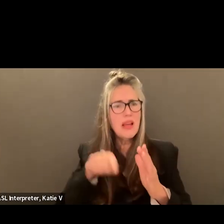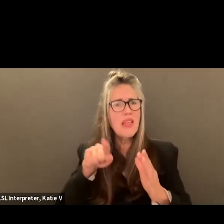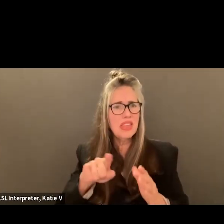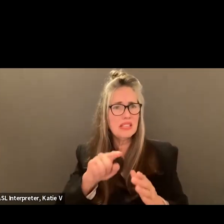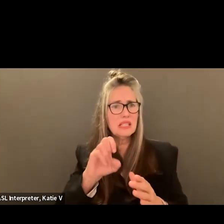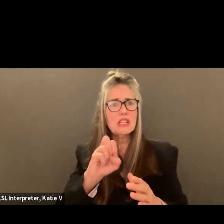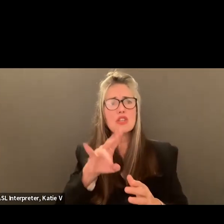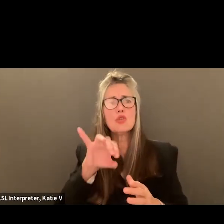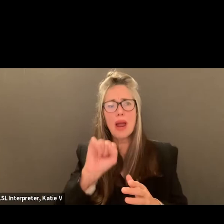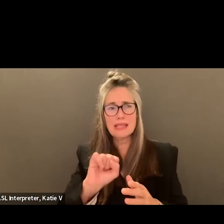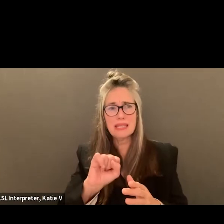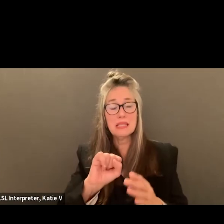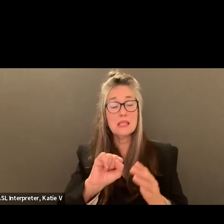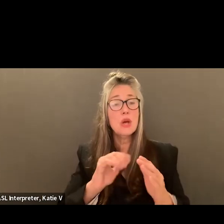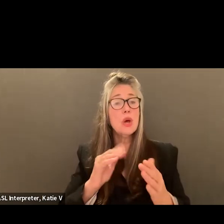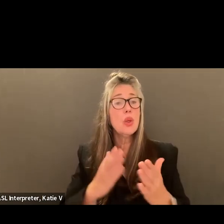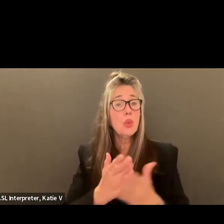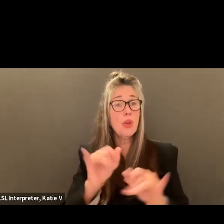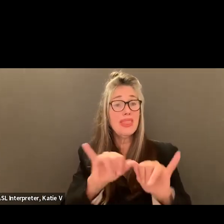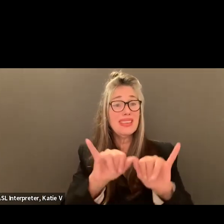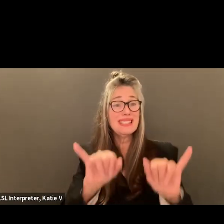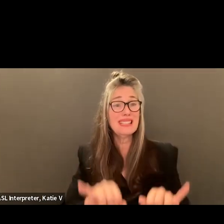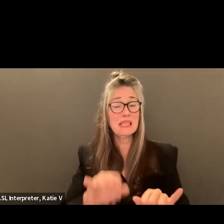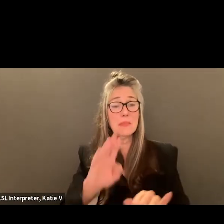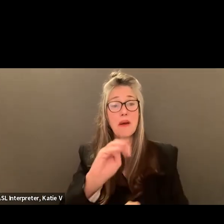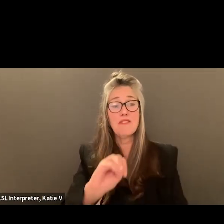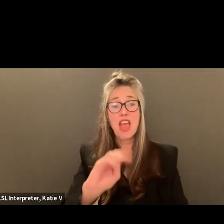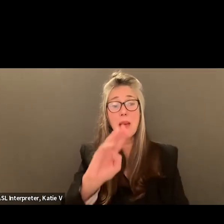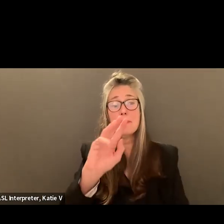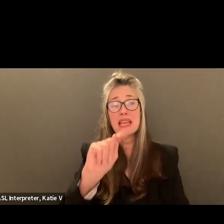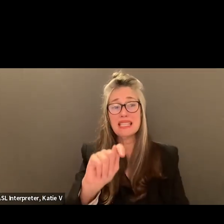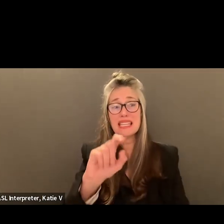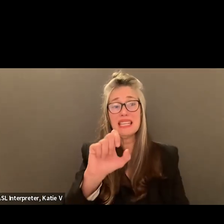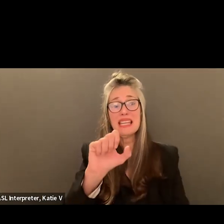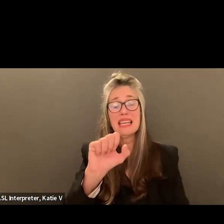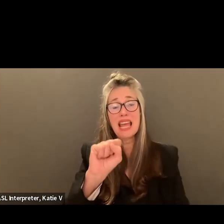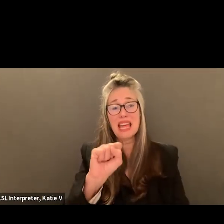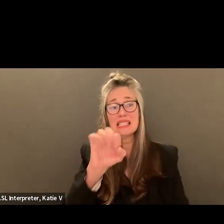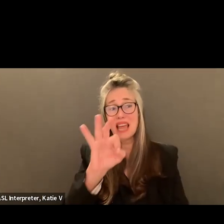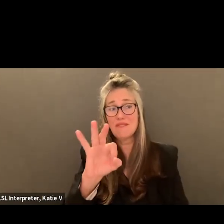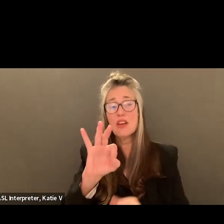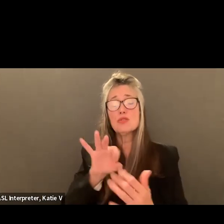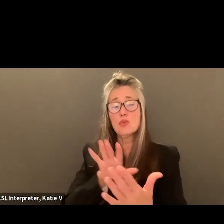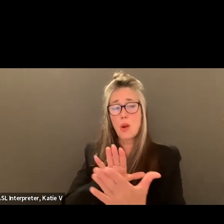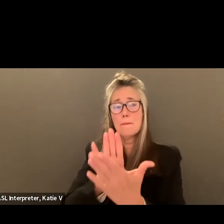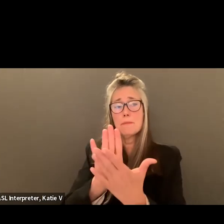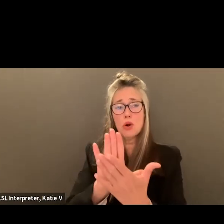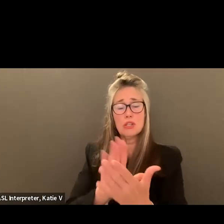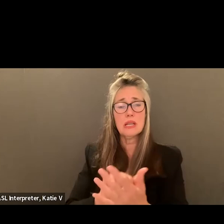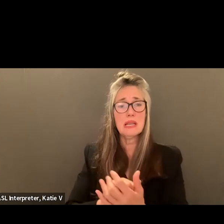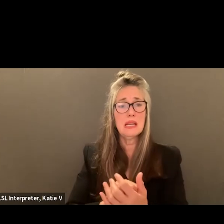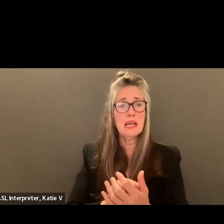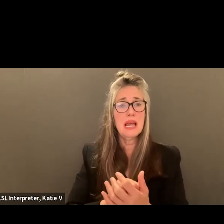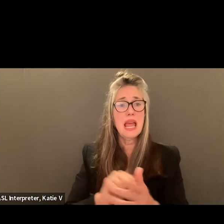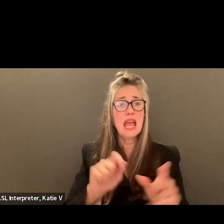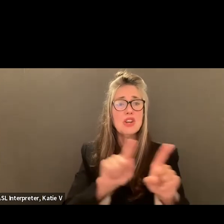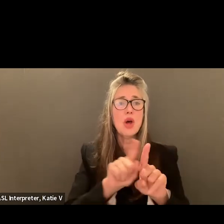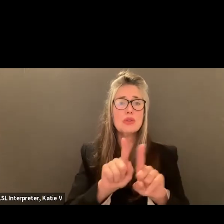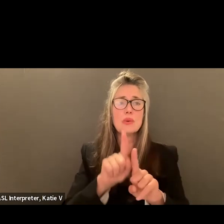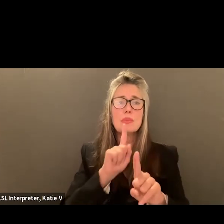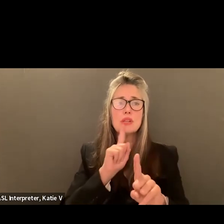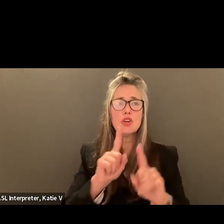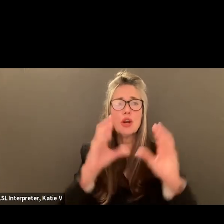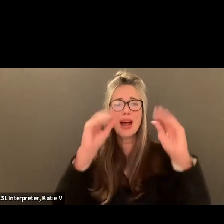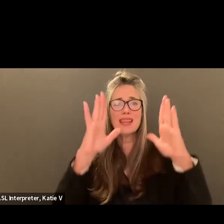we're creating? How do we start to address this as well? Yeah, for sure. Thank you. And our other practice is making sure that the adults feel comfortable addressing